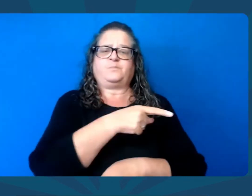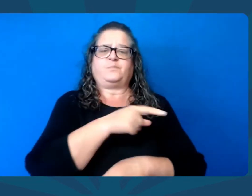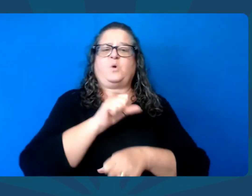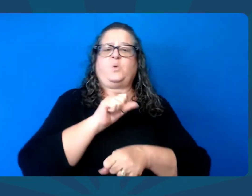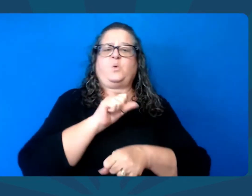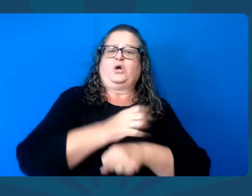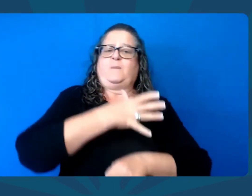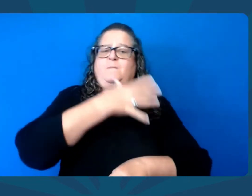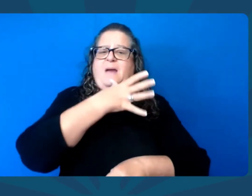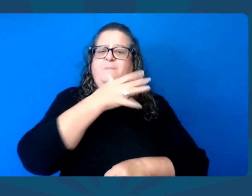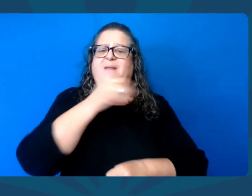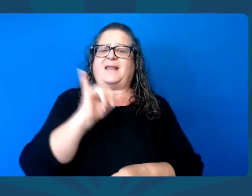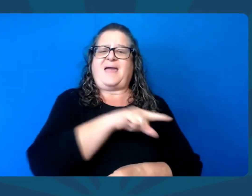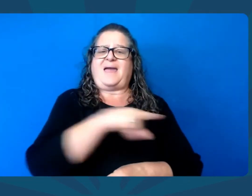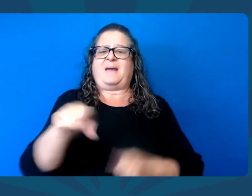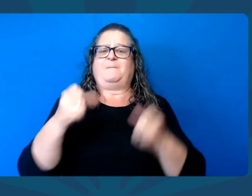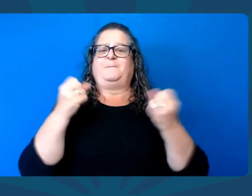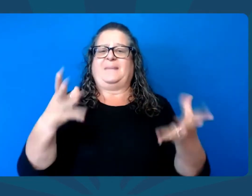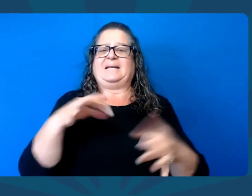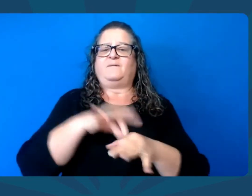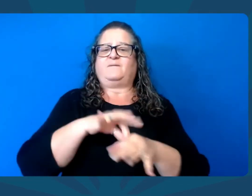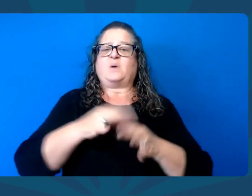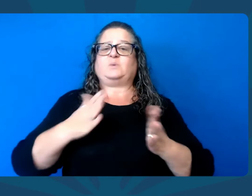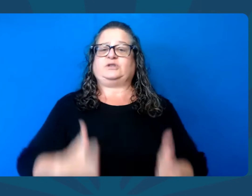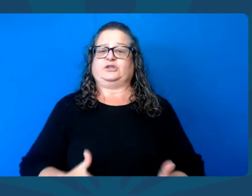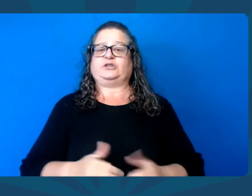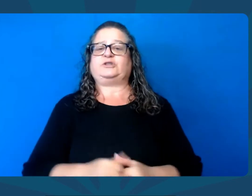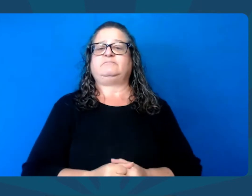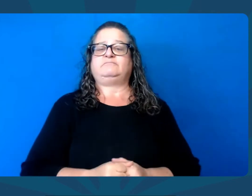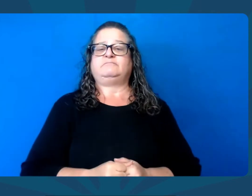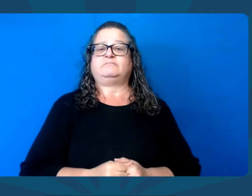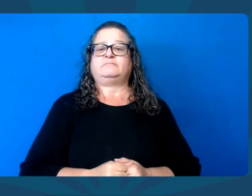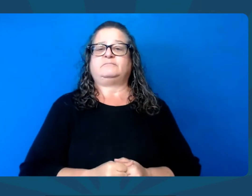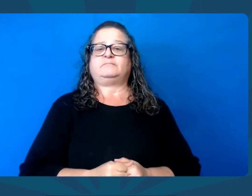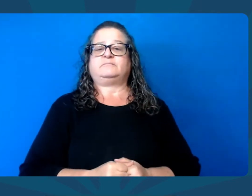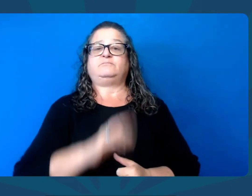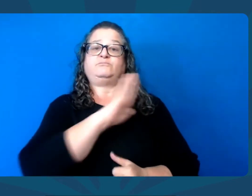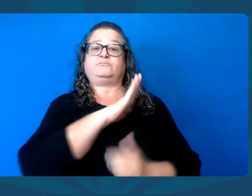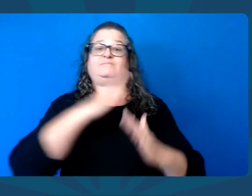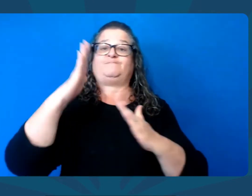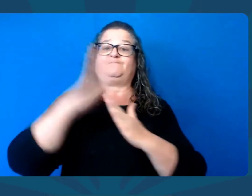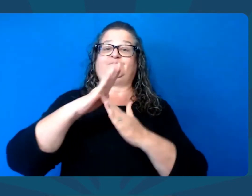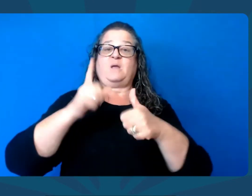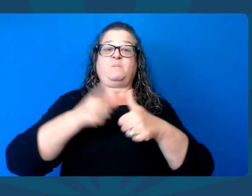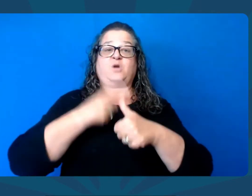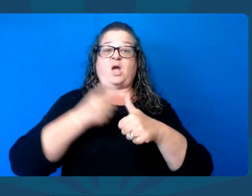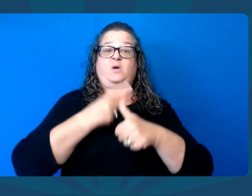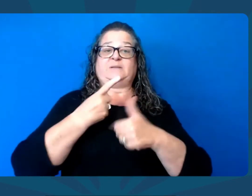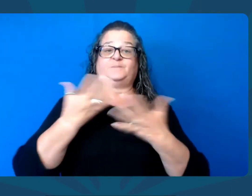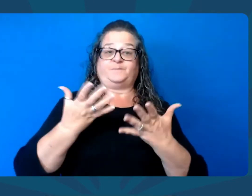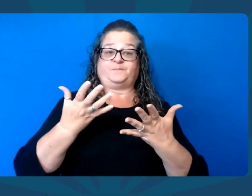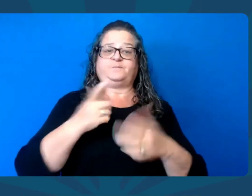Brittany isn't a career politician, she's a working mom, just like so many voters.